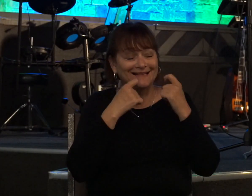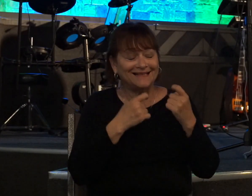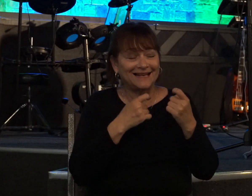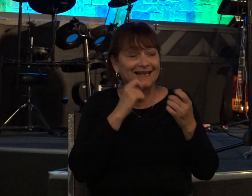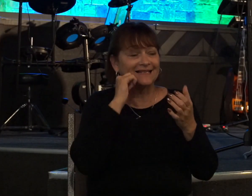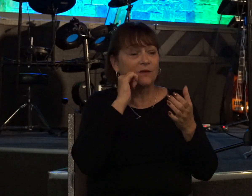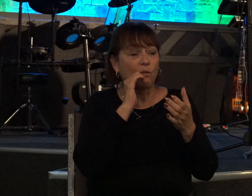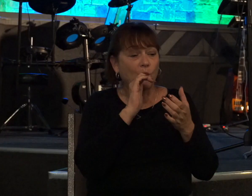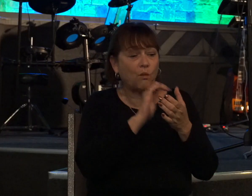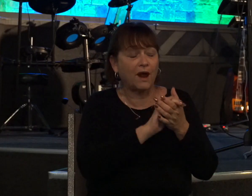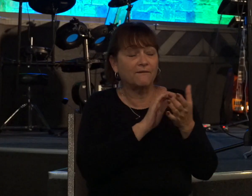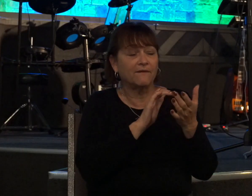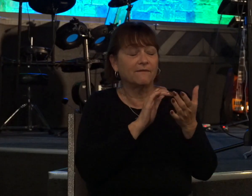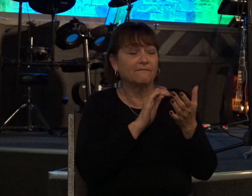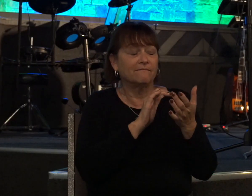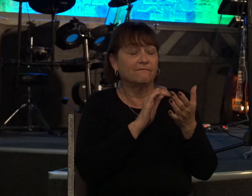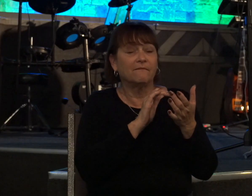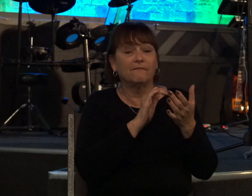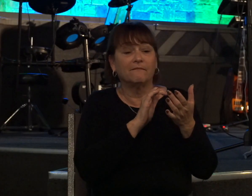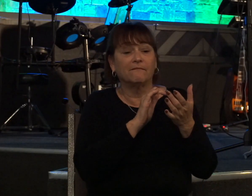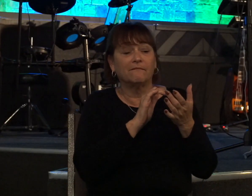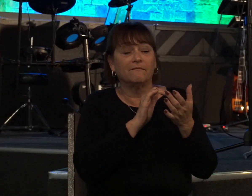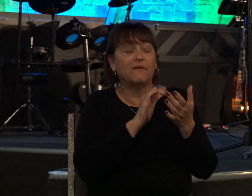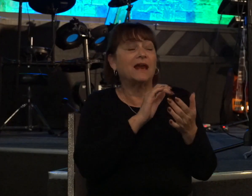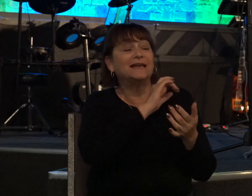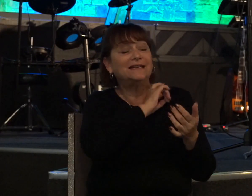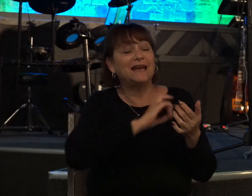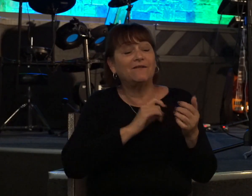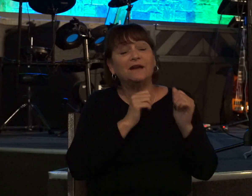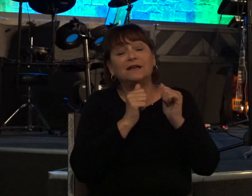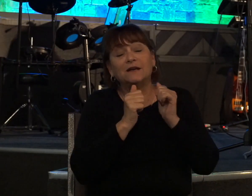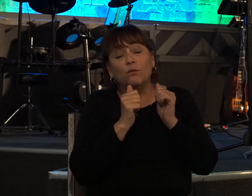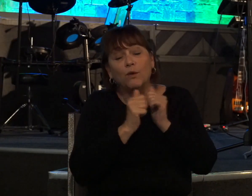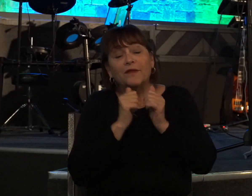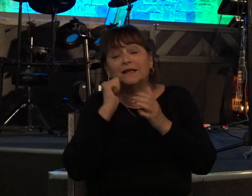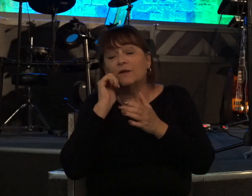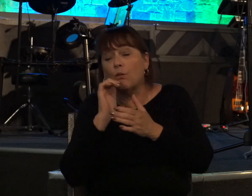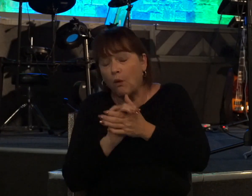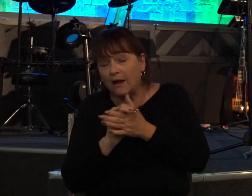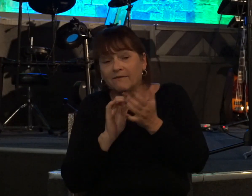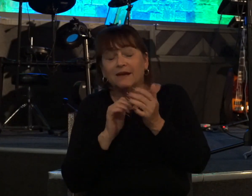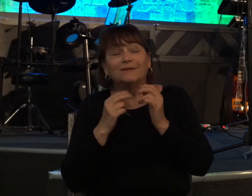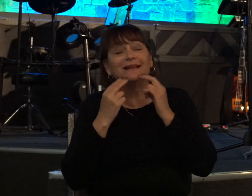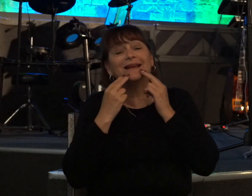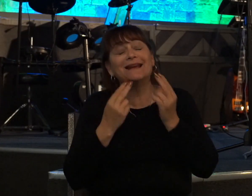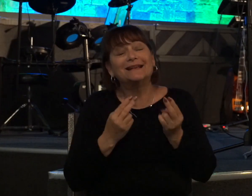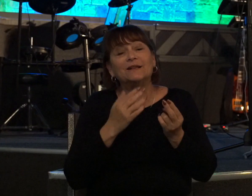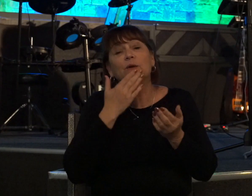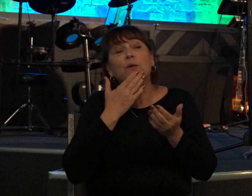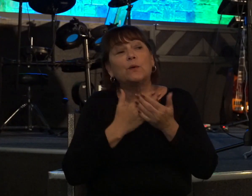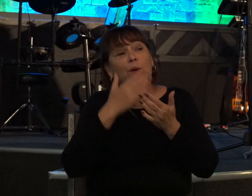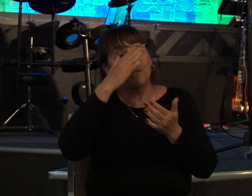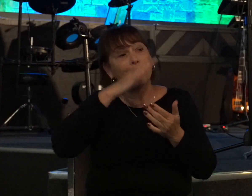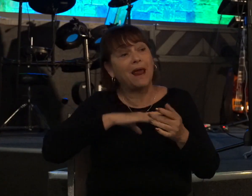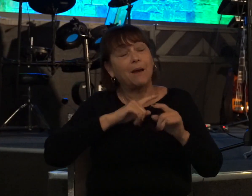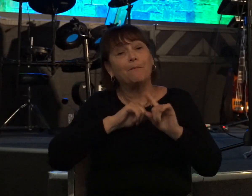commit or david committed with basheba he was clueless he was innocent he was a good man yet he paid